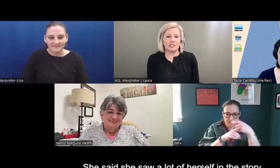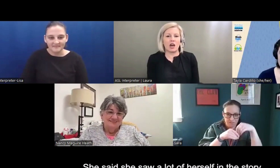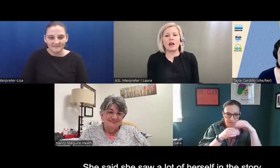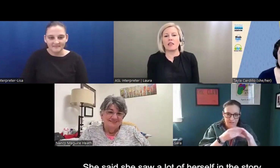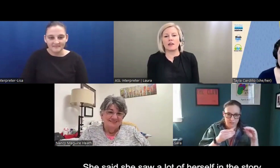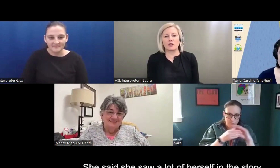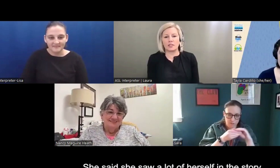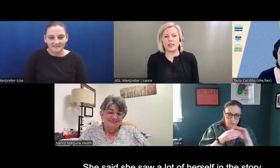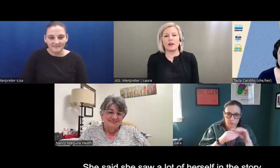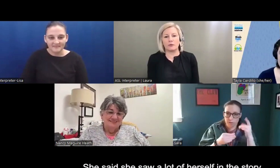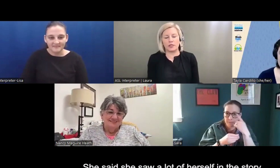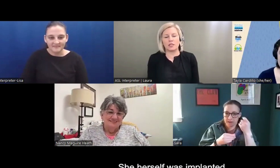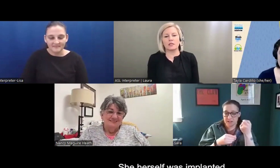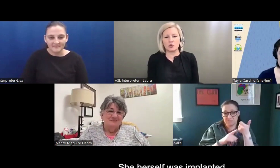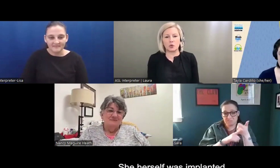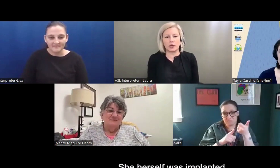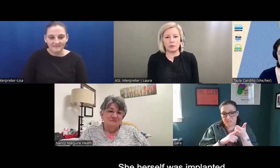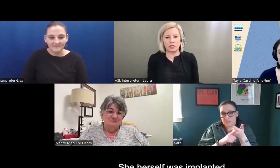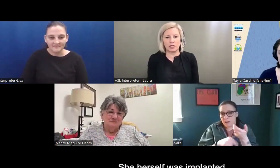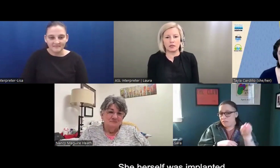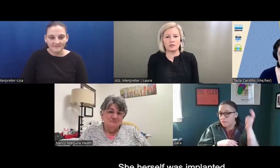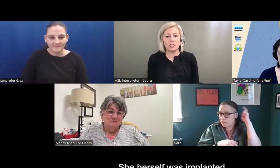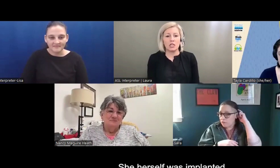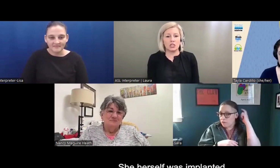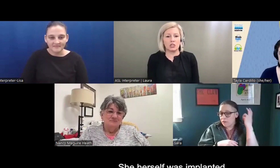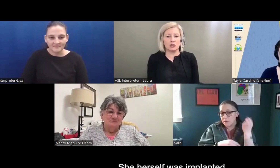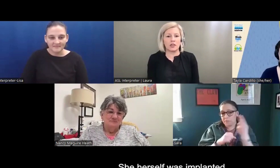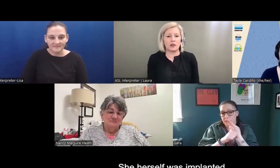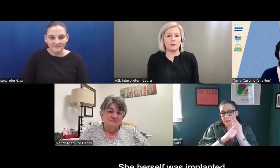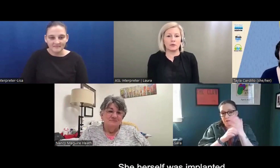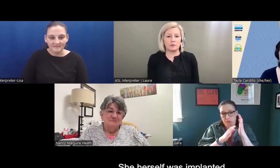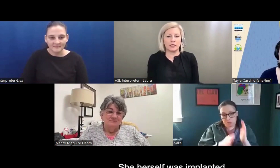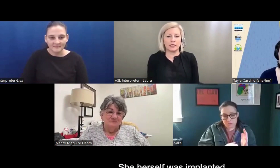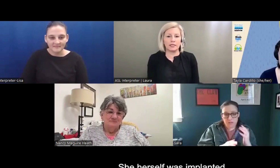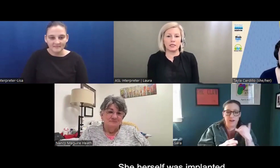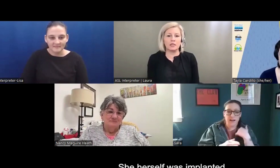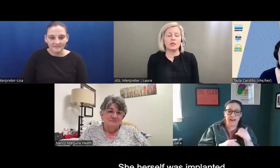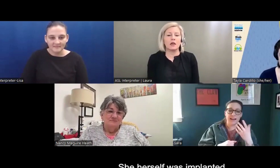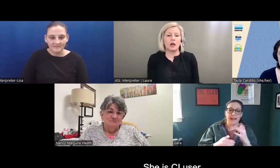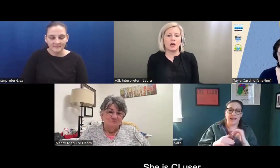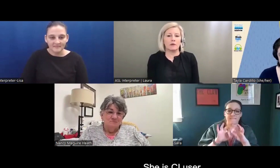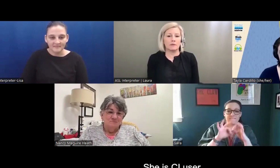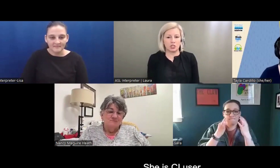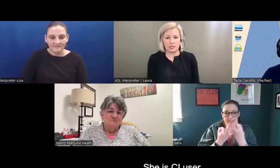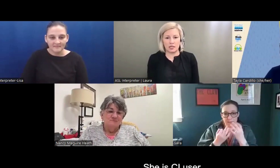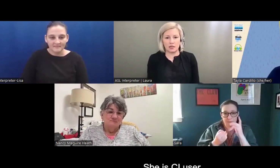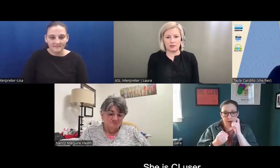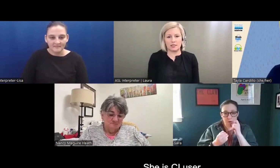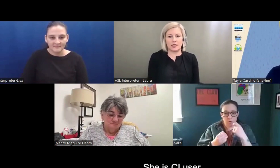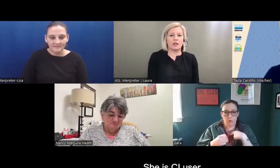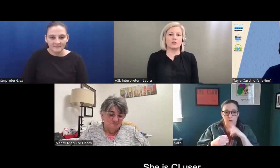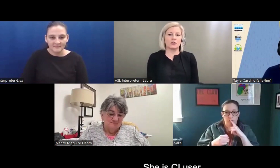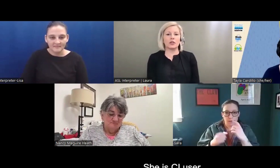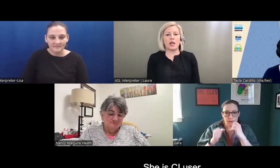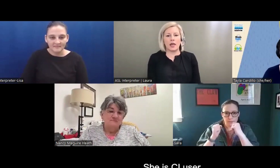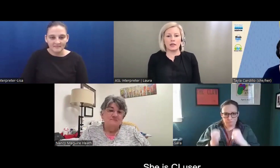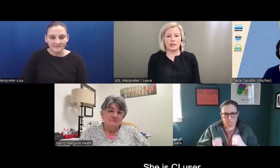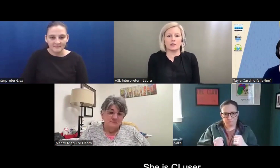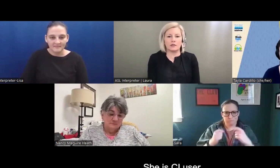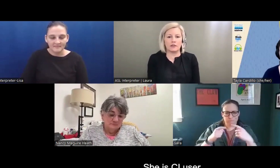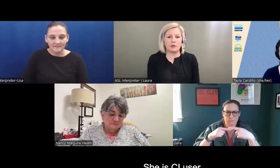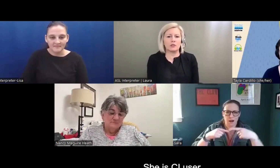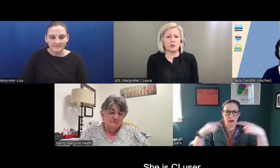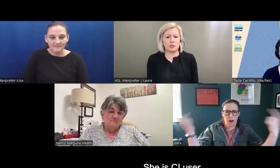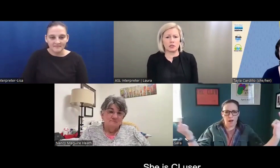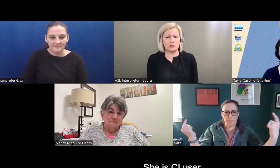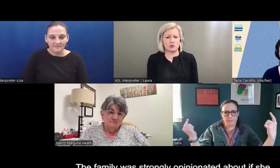she saw a lot of herself within the story because she herself was implanted, um, and she's a CI user. And